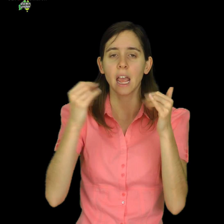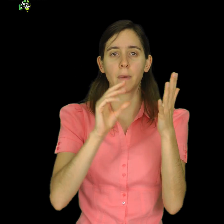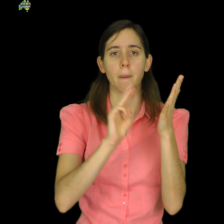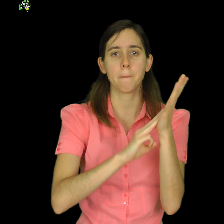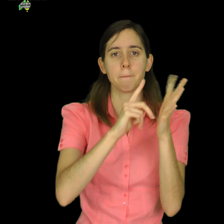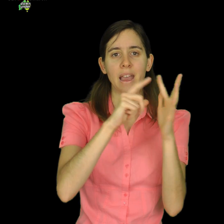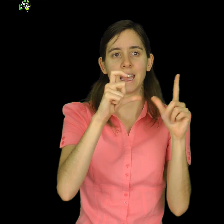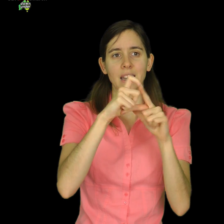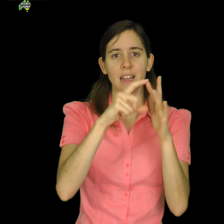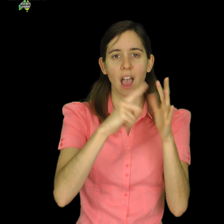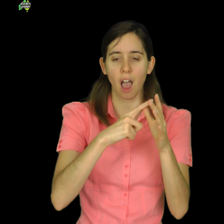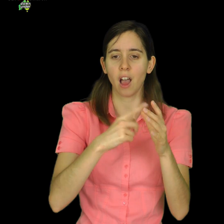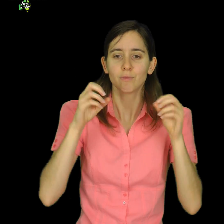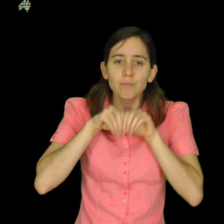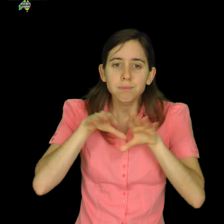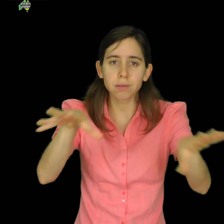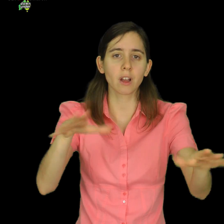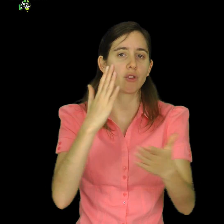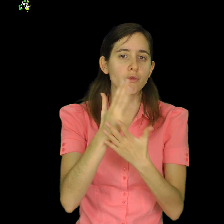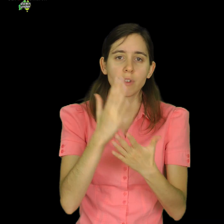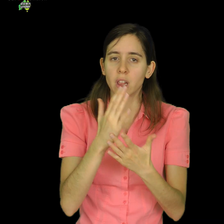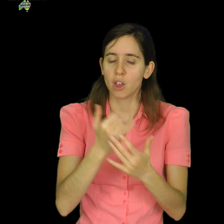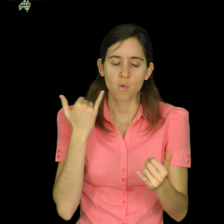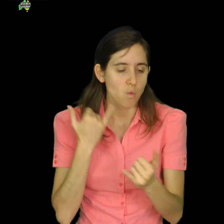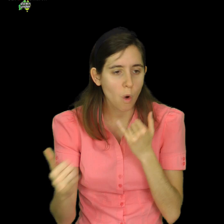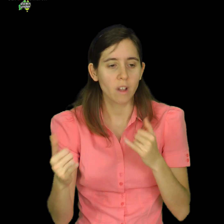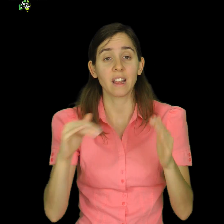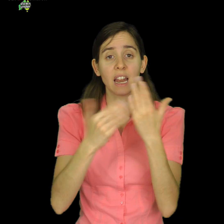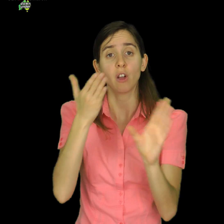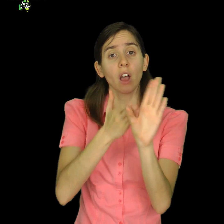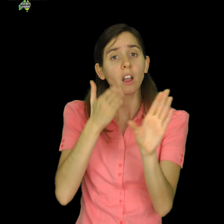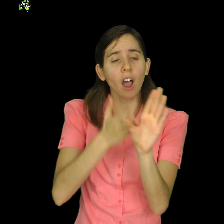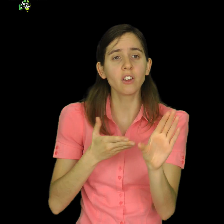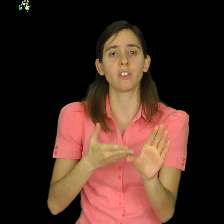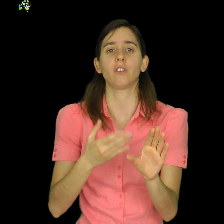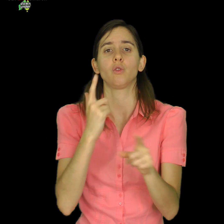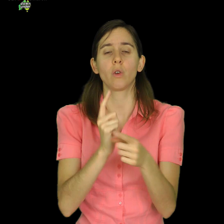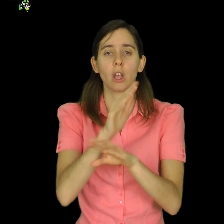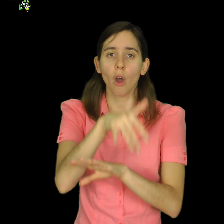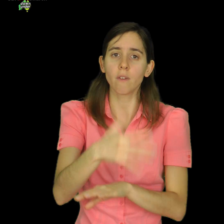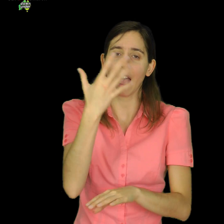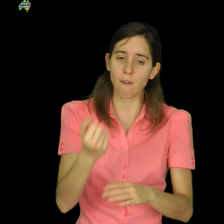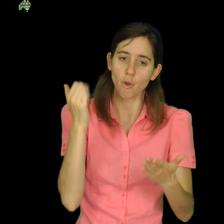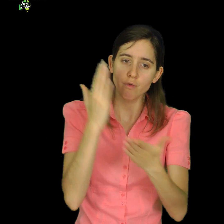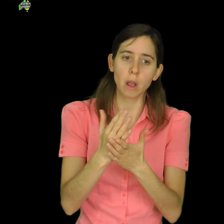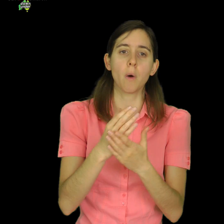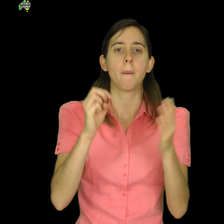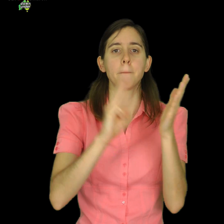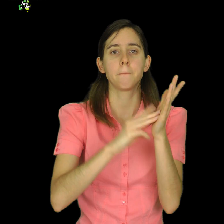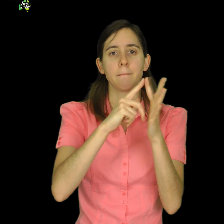extreme that psychiatrists are now diagnosing actual media addictions. According to the American Medical Association,